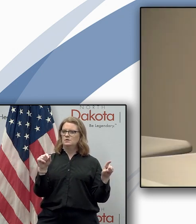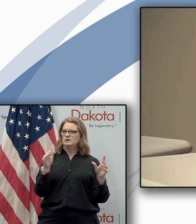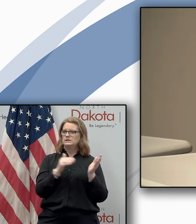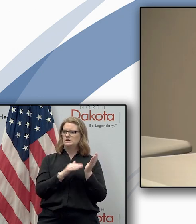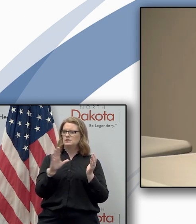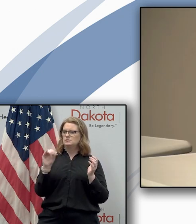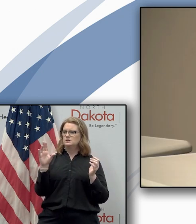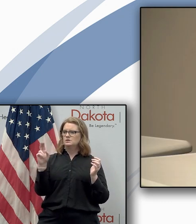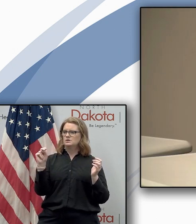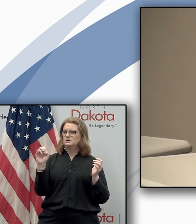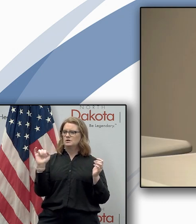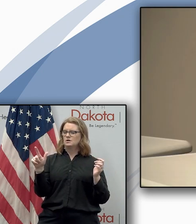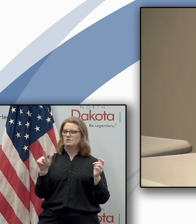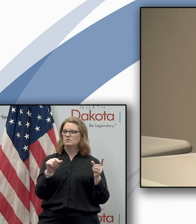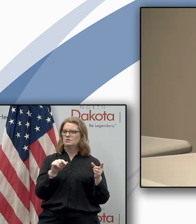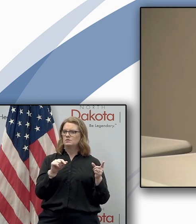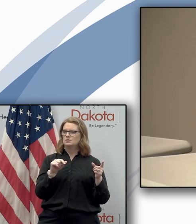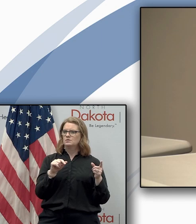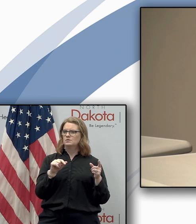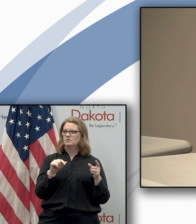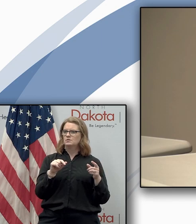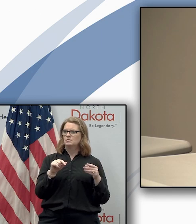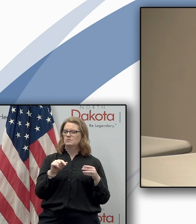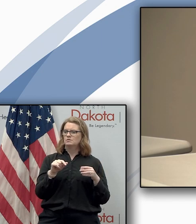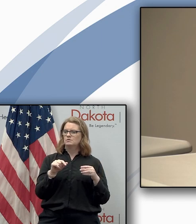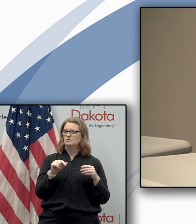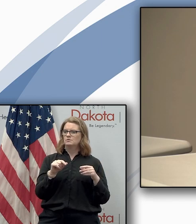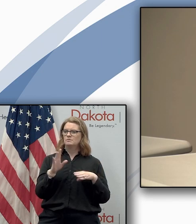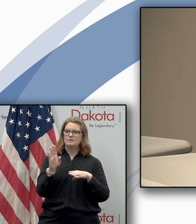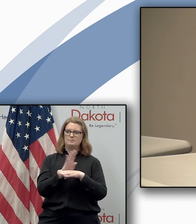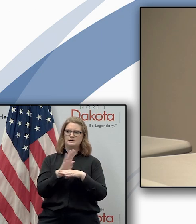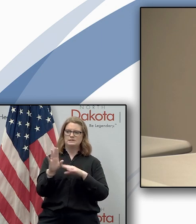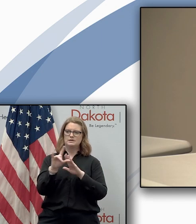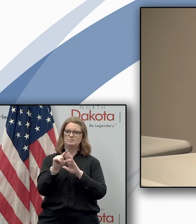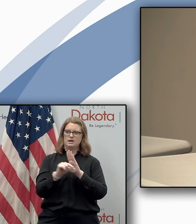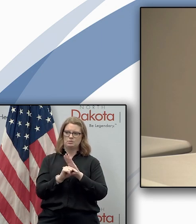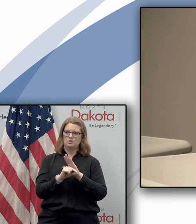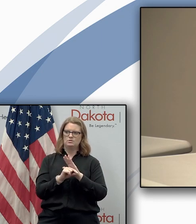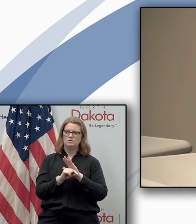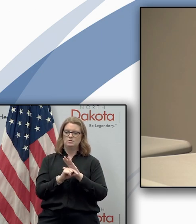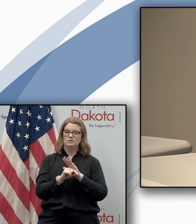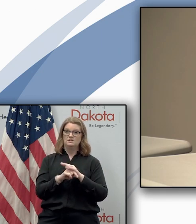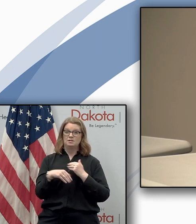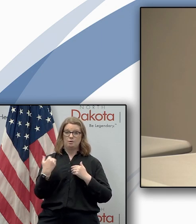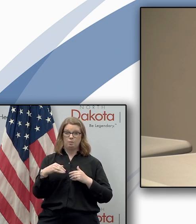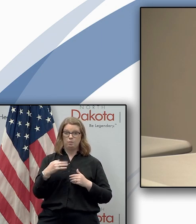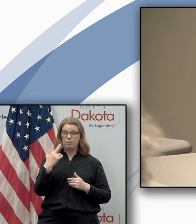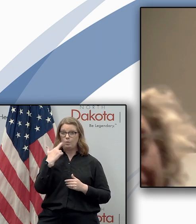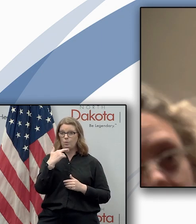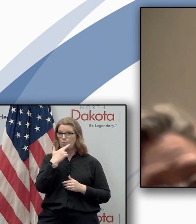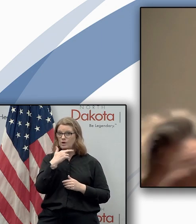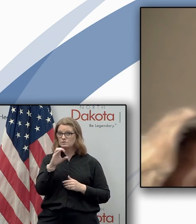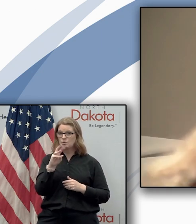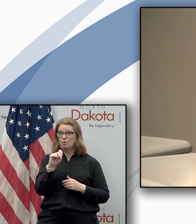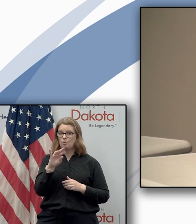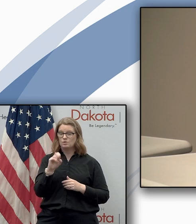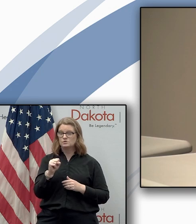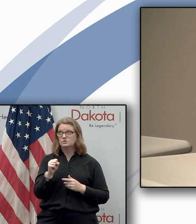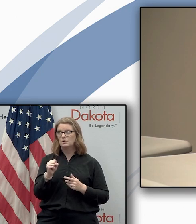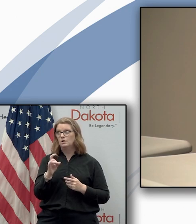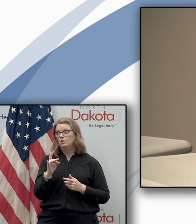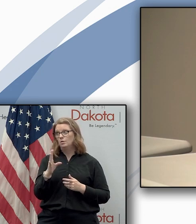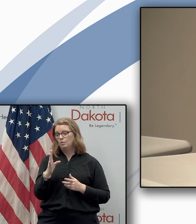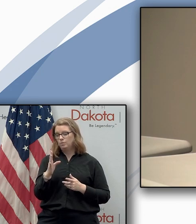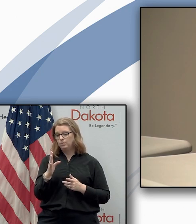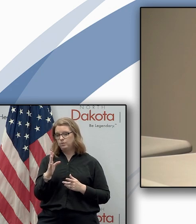a moment but uh as with the business acumen you have you have to understand the pain that restaurant owners have right now because even when anything everything